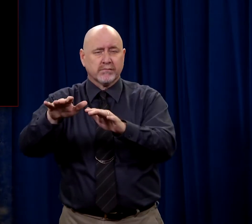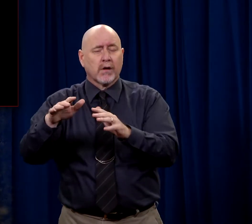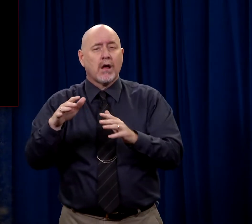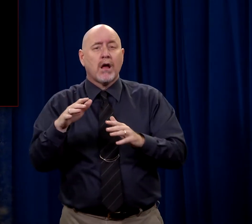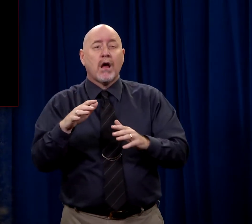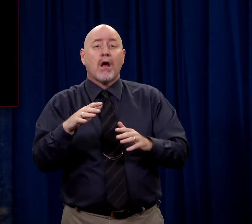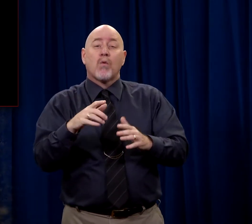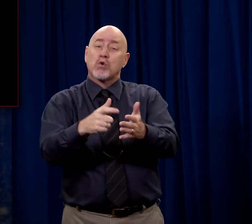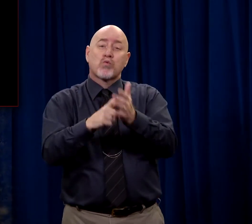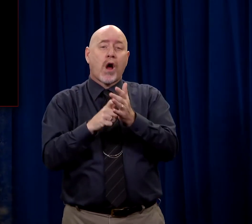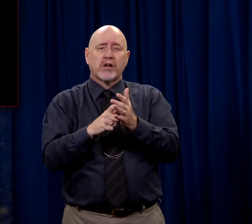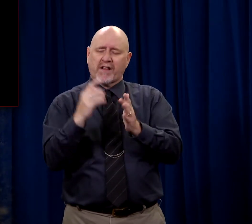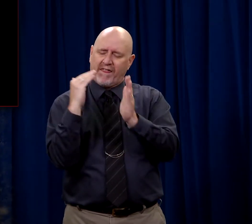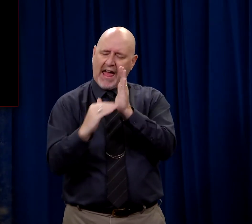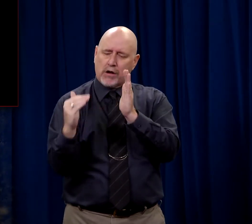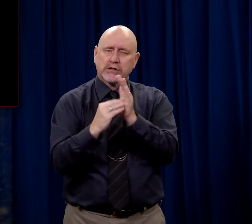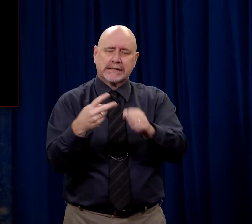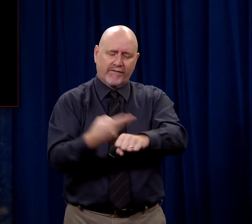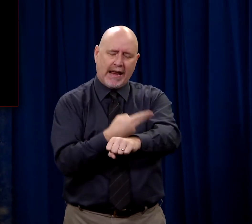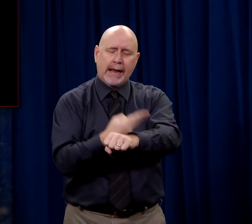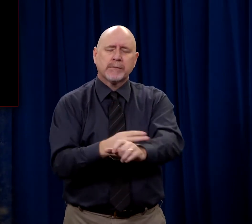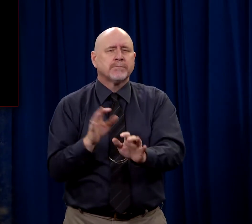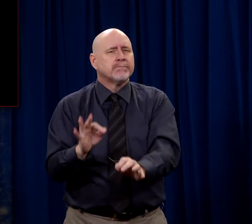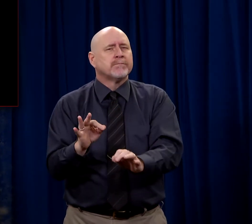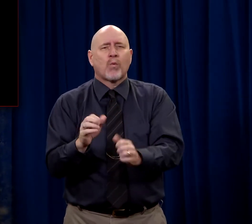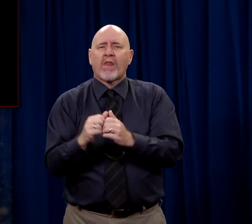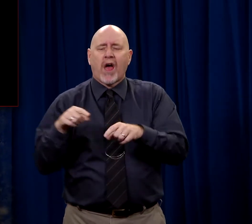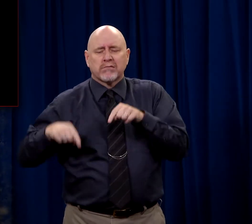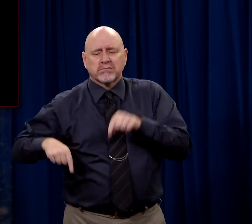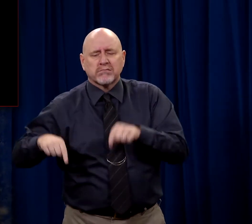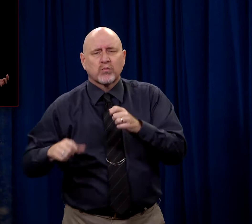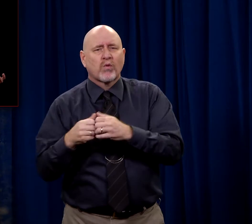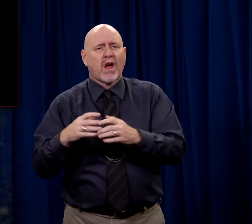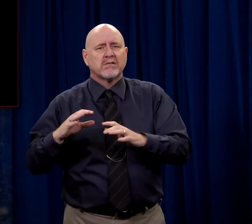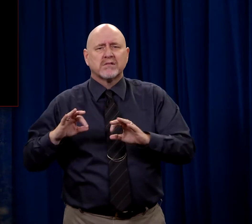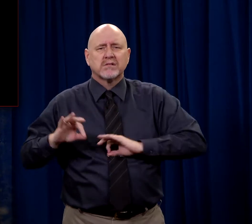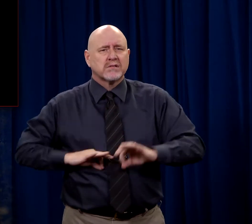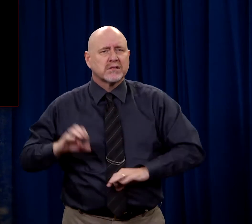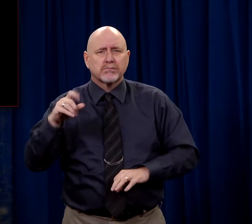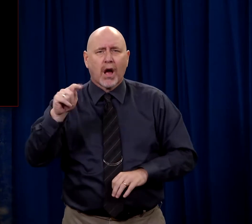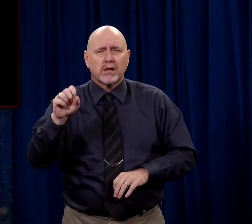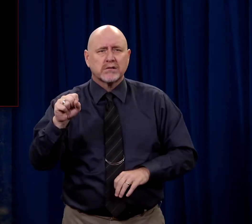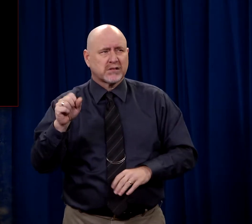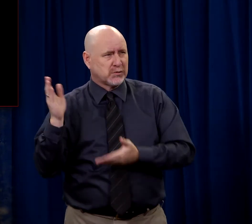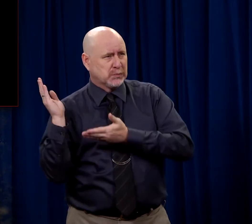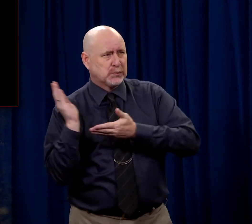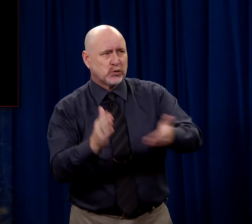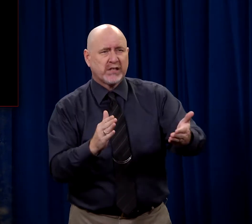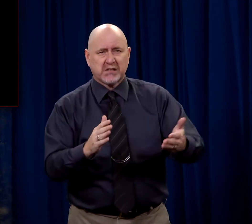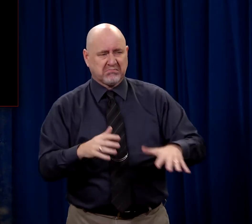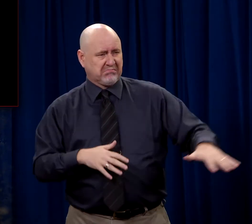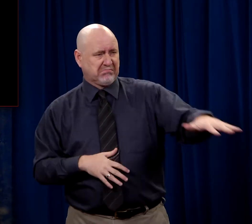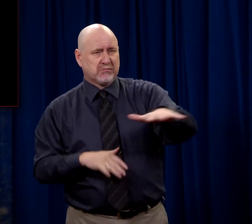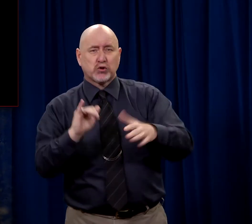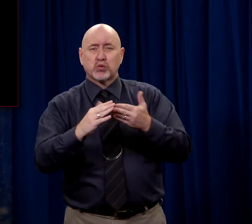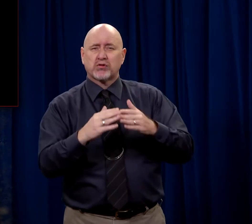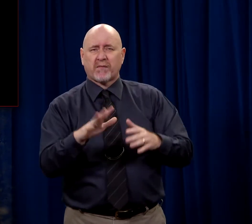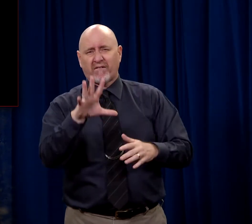lambs. Lambs without spot or without blemish. People would bring them. Normally there would be 50,000 people in